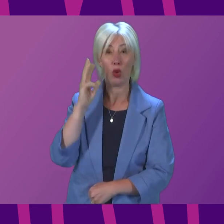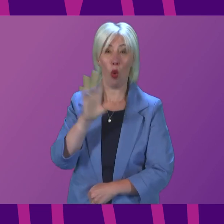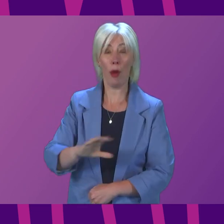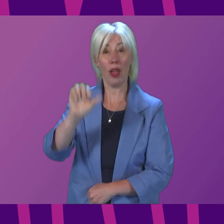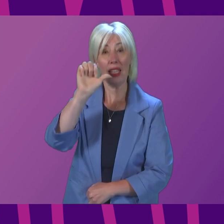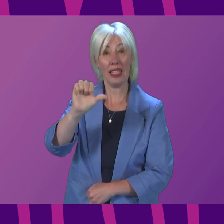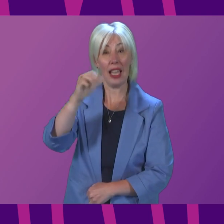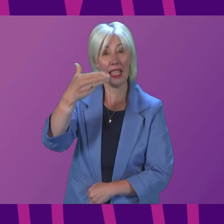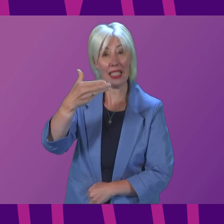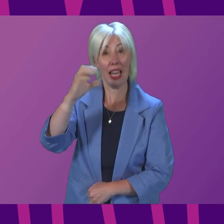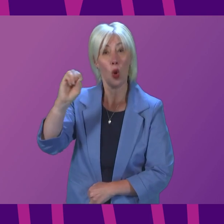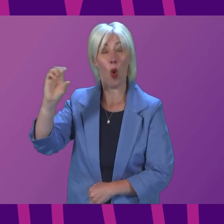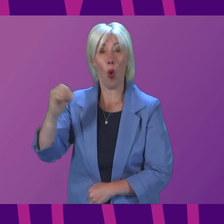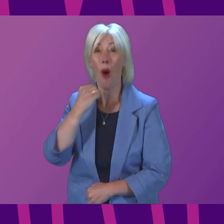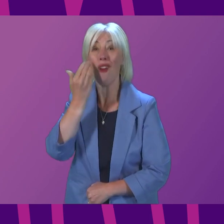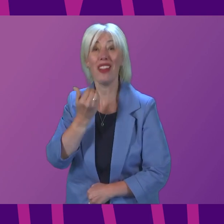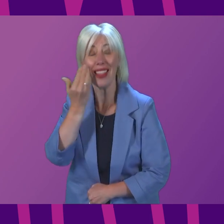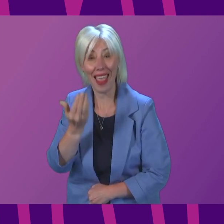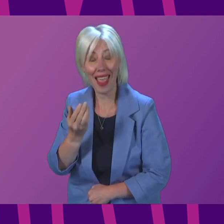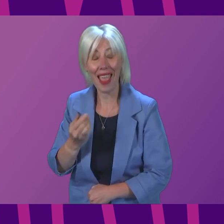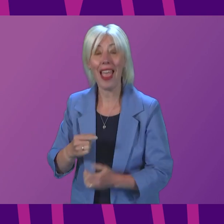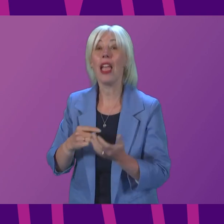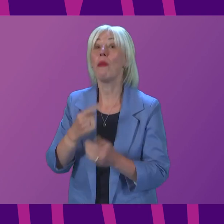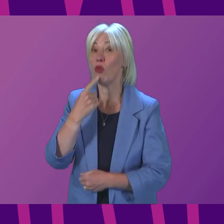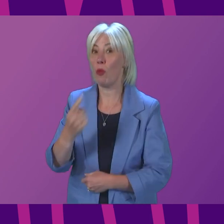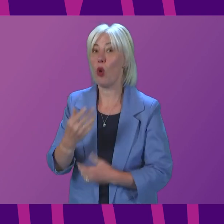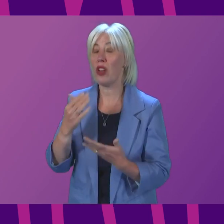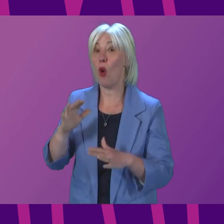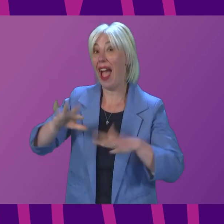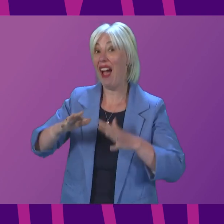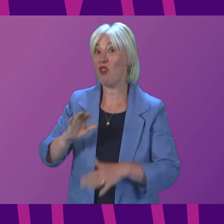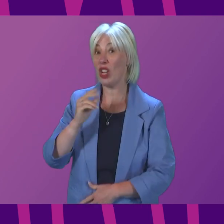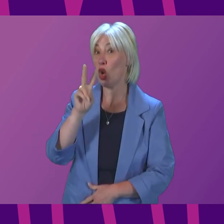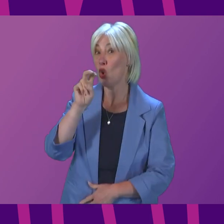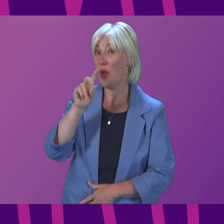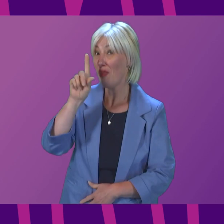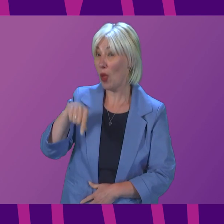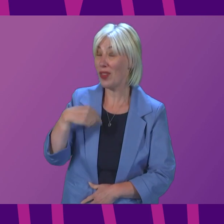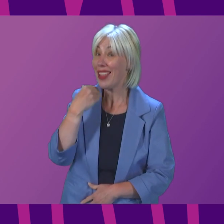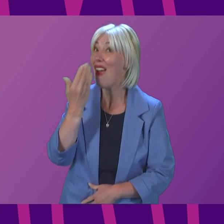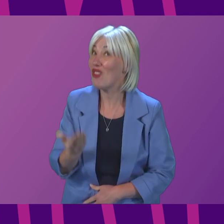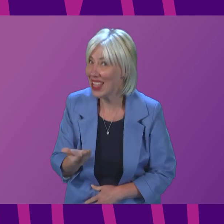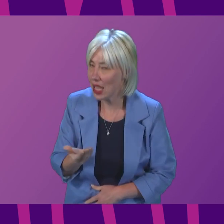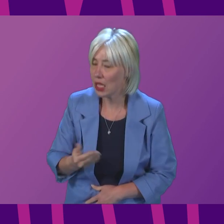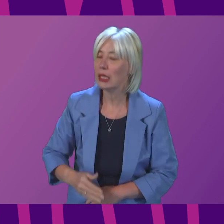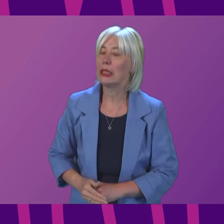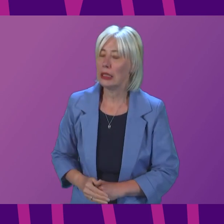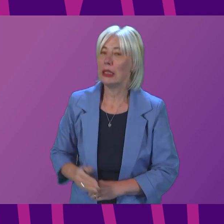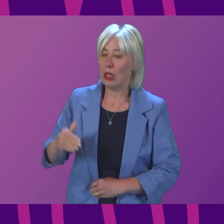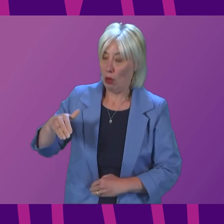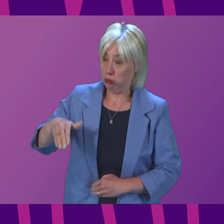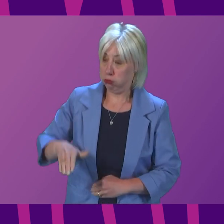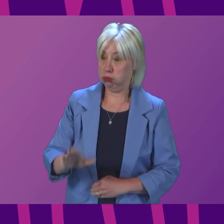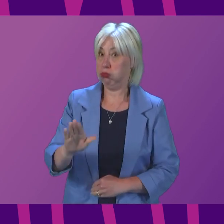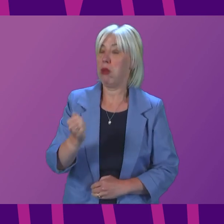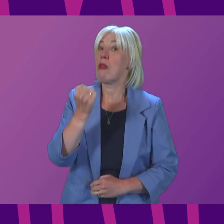,900 new cases a day were being reported. The average now is just over 12,000 a day. There has also been a rise in the